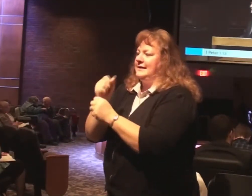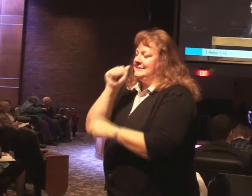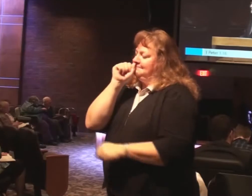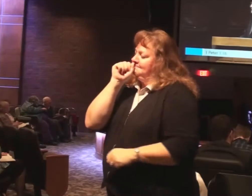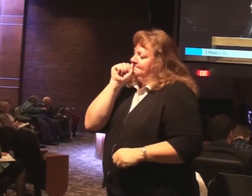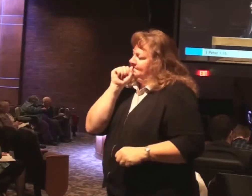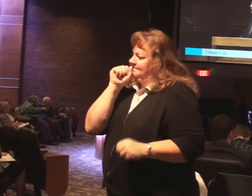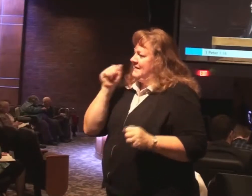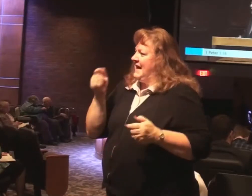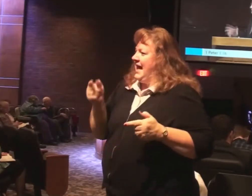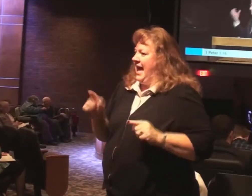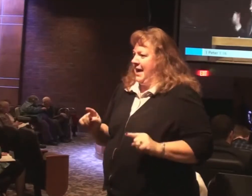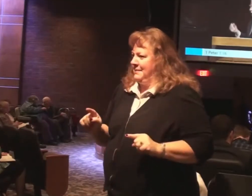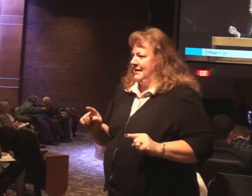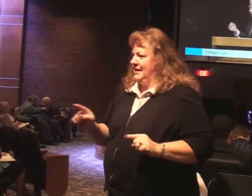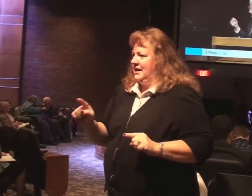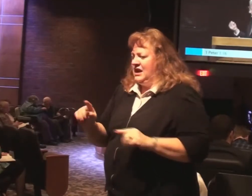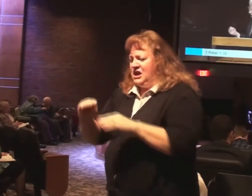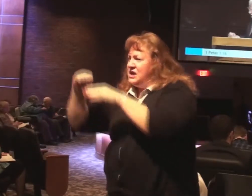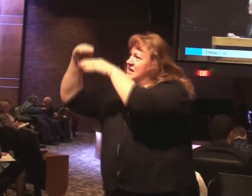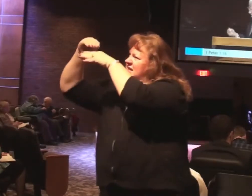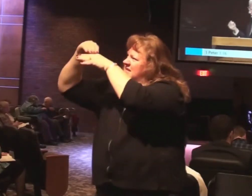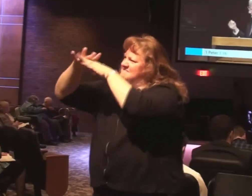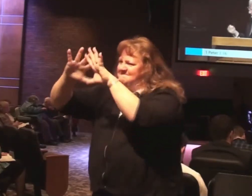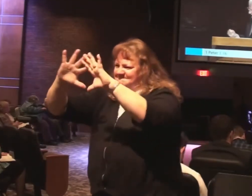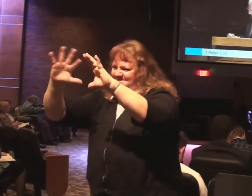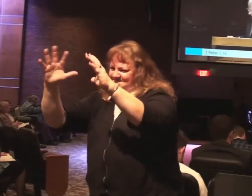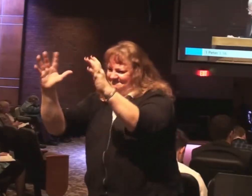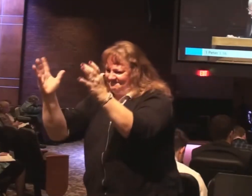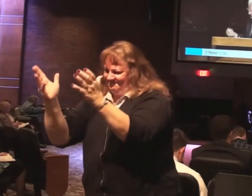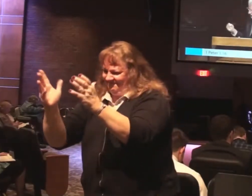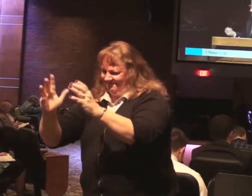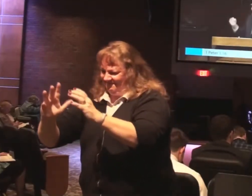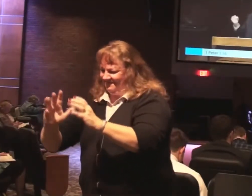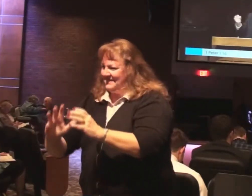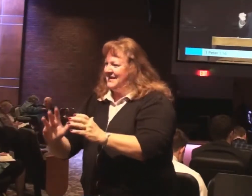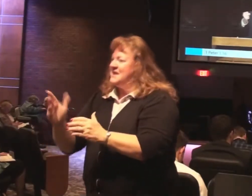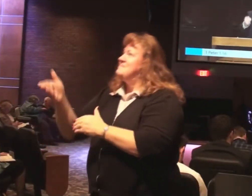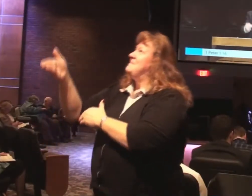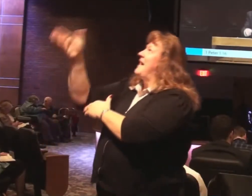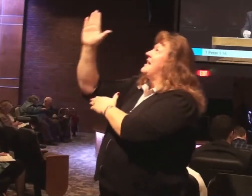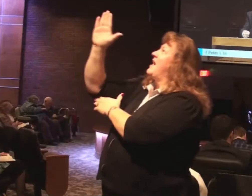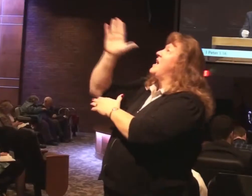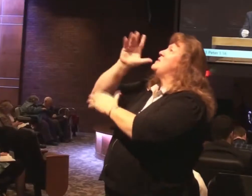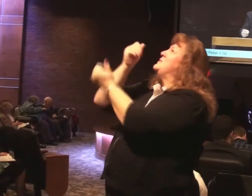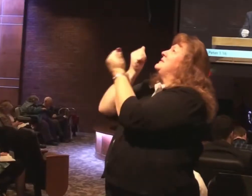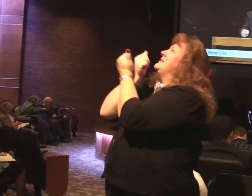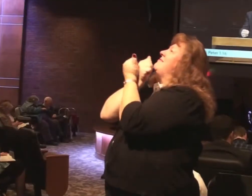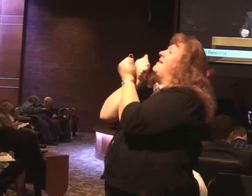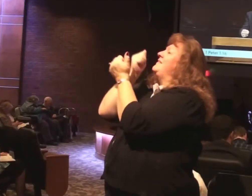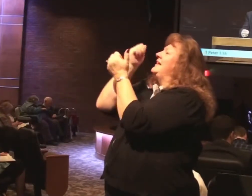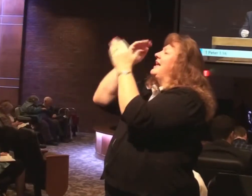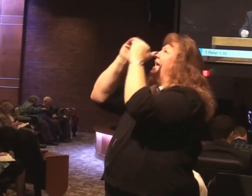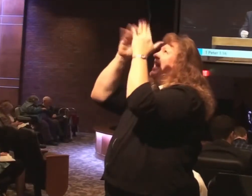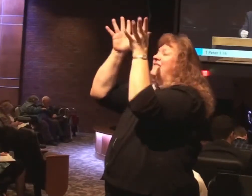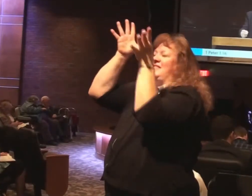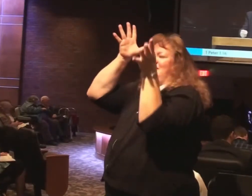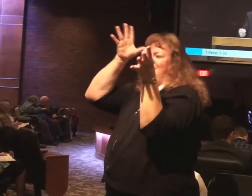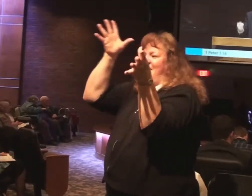You are being molded and shaped by the hand of a loving Heavenly Father. You don't rejoice